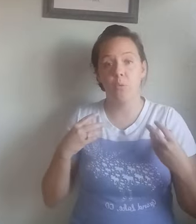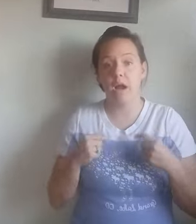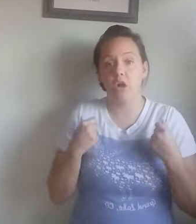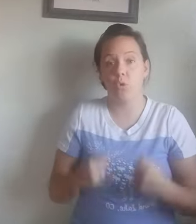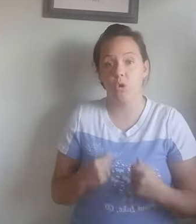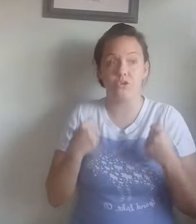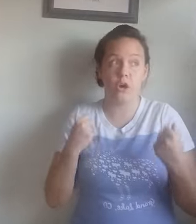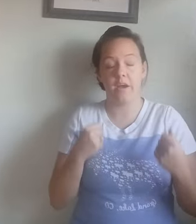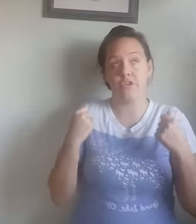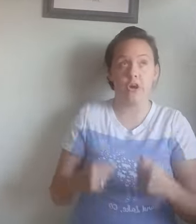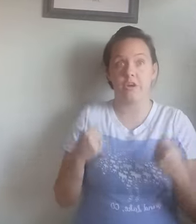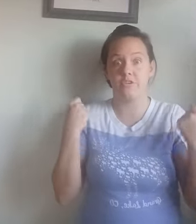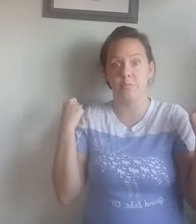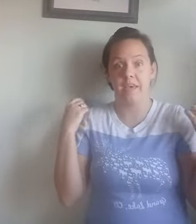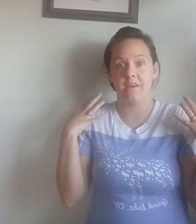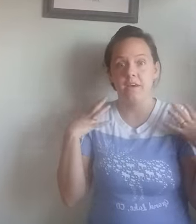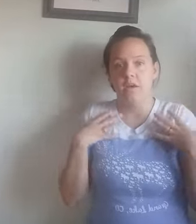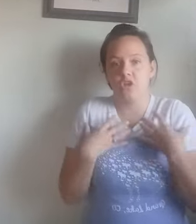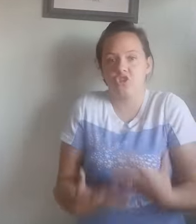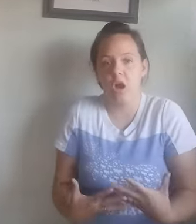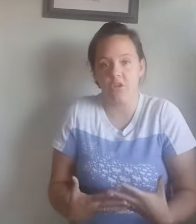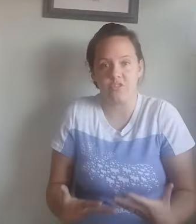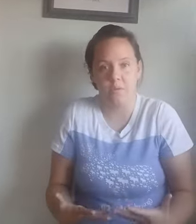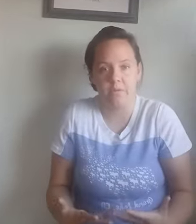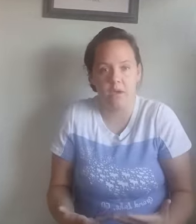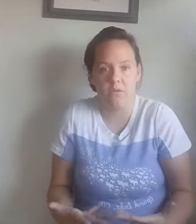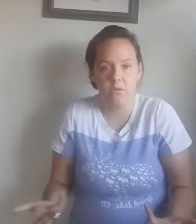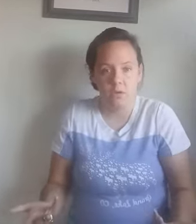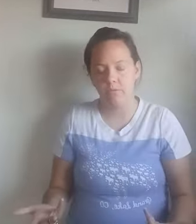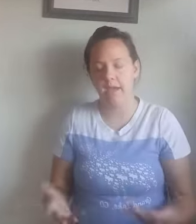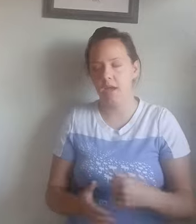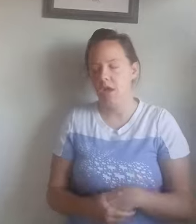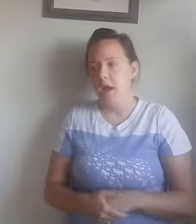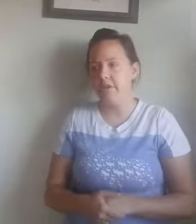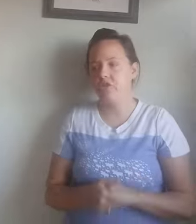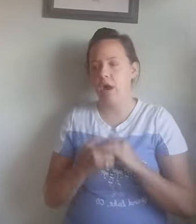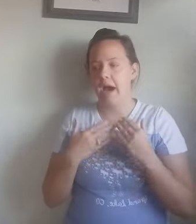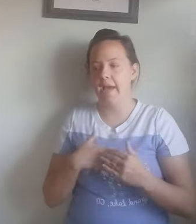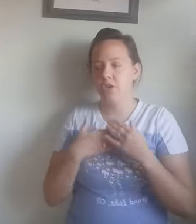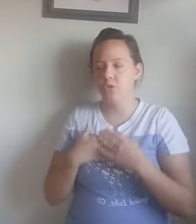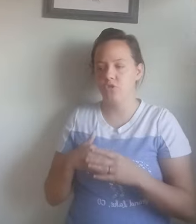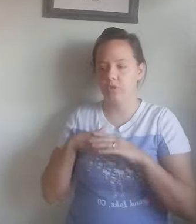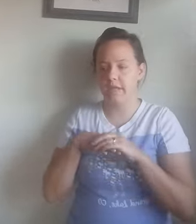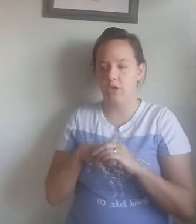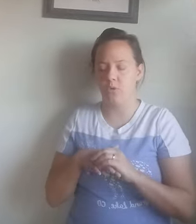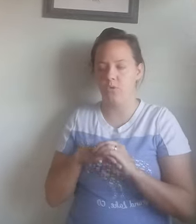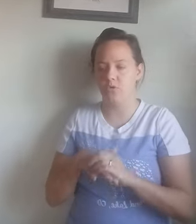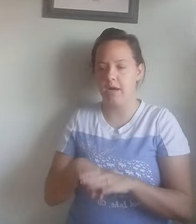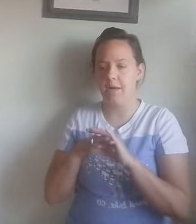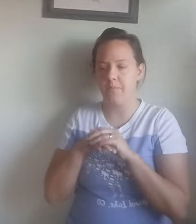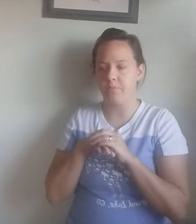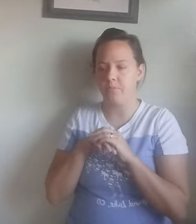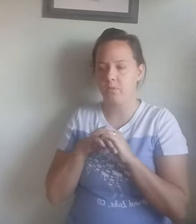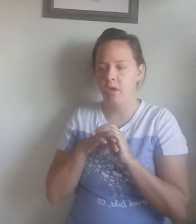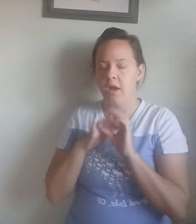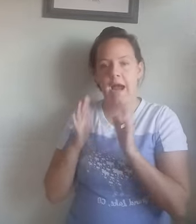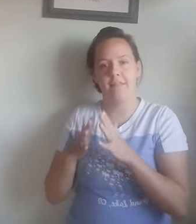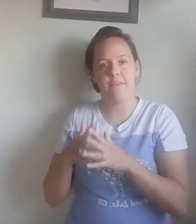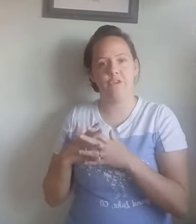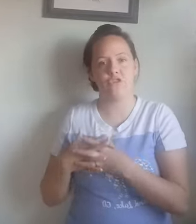want a coarse cotton yarn to make a shawl or something. Right? And so I usually use, um, I love this